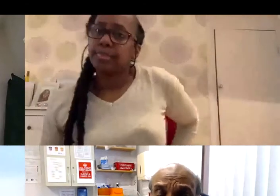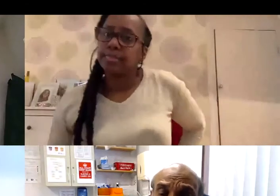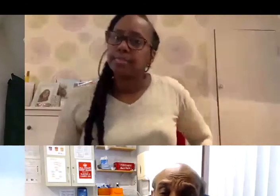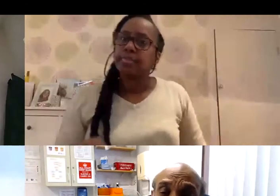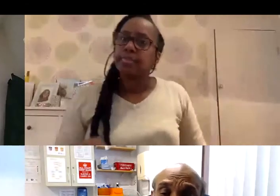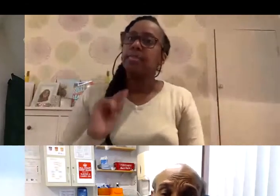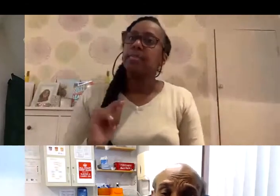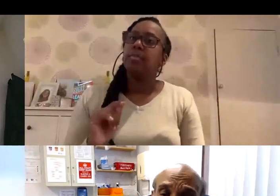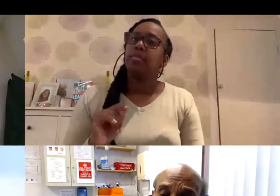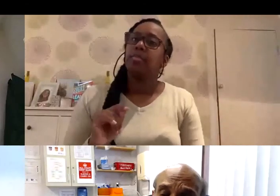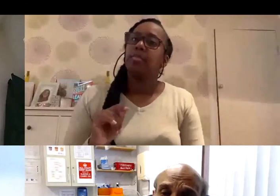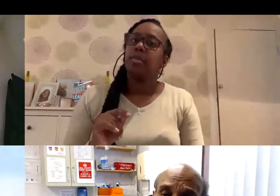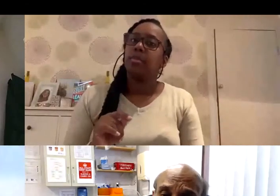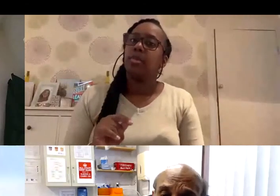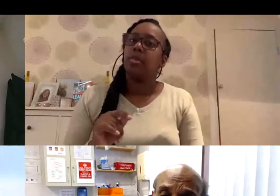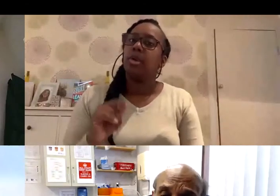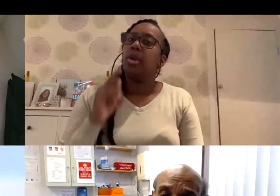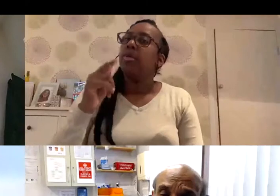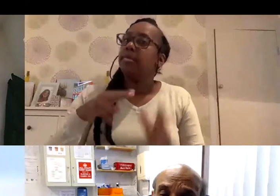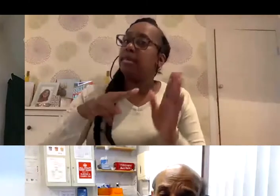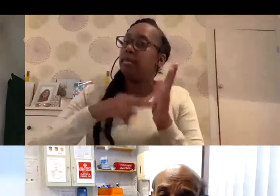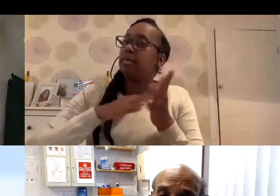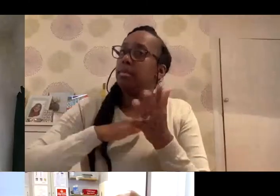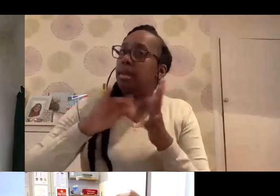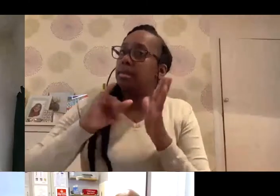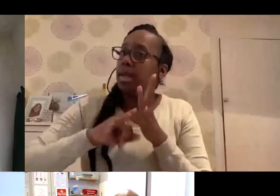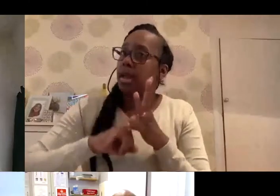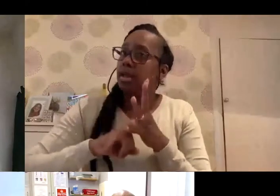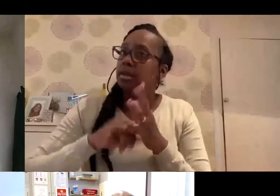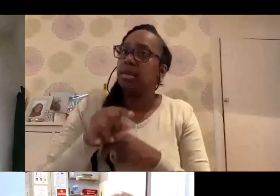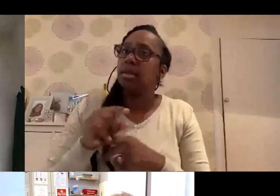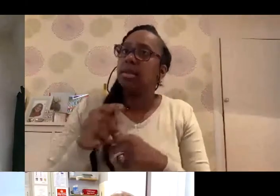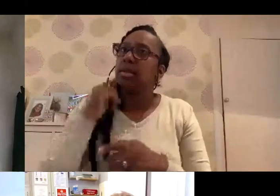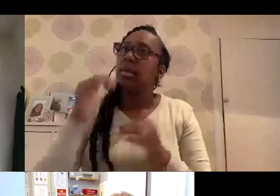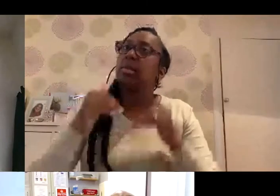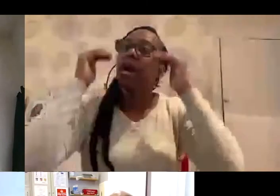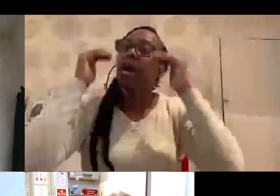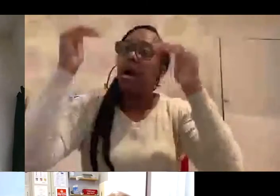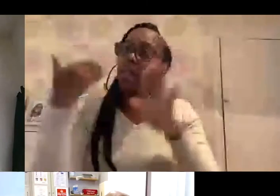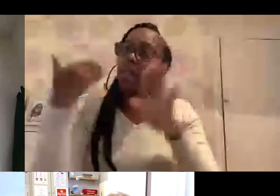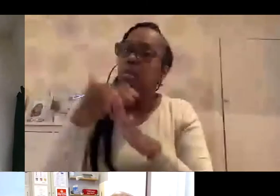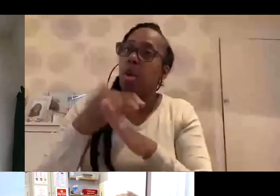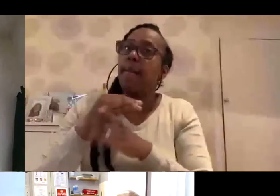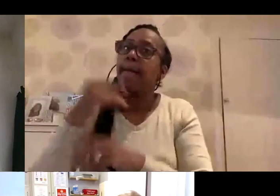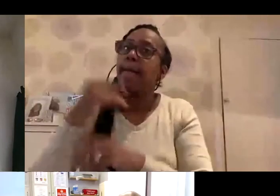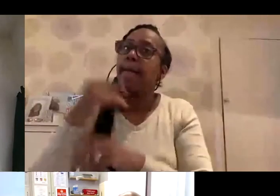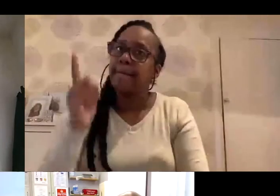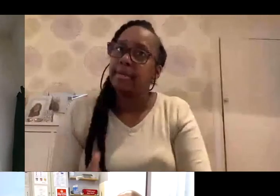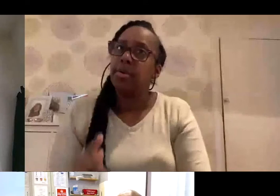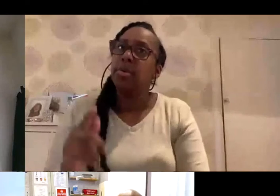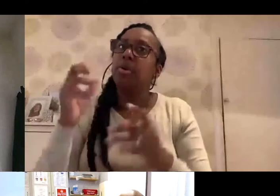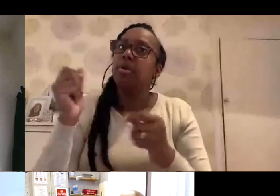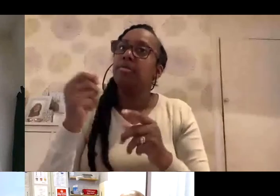So one of the best things about the NHS is that the NHS is a very high employer of people from